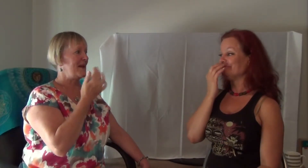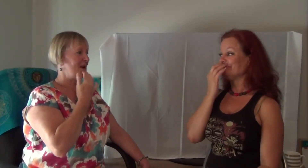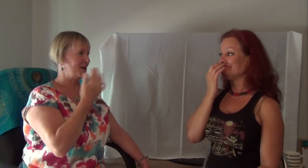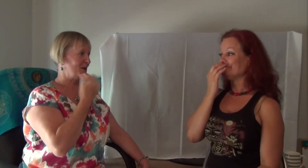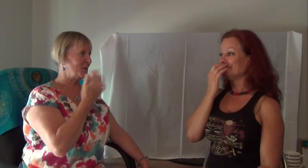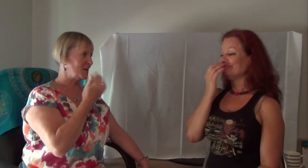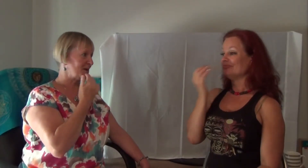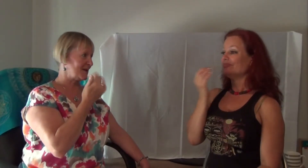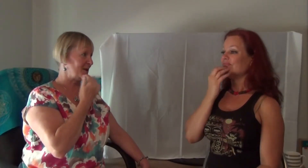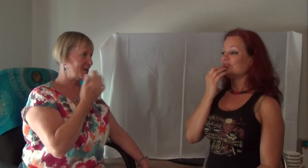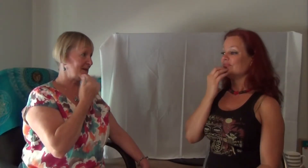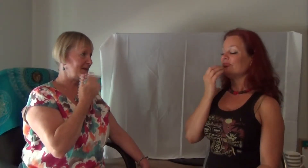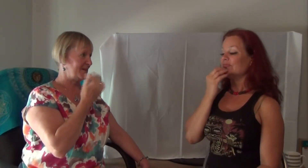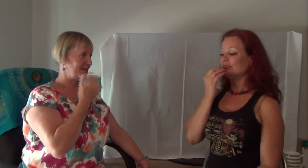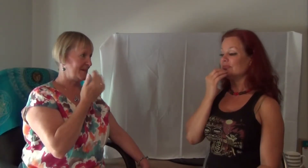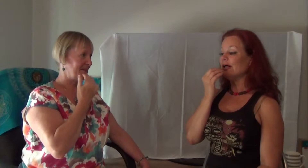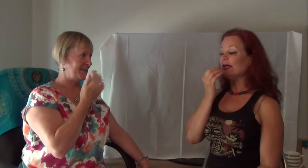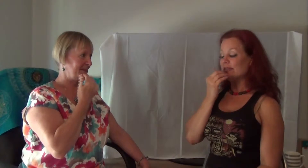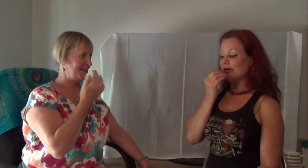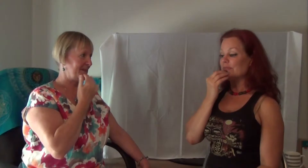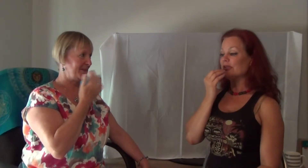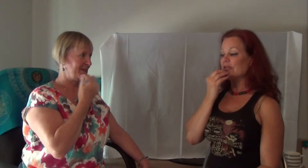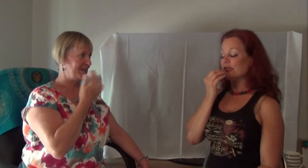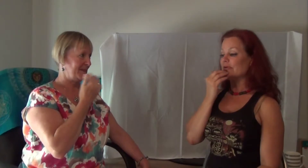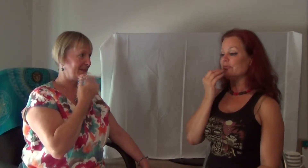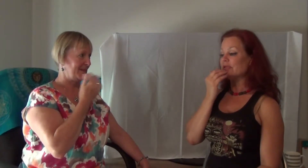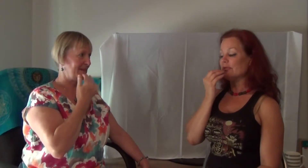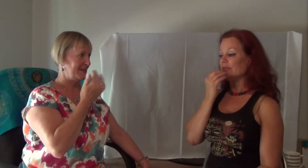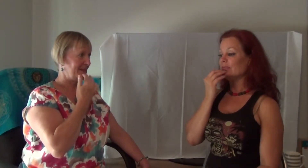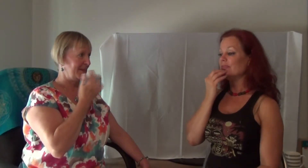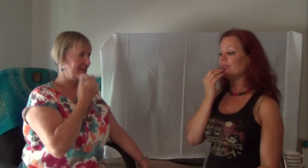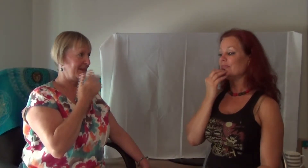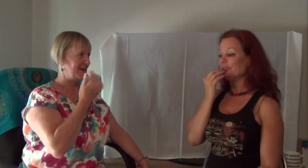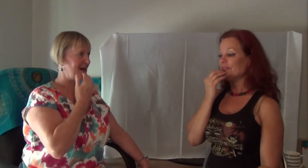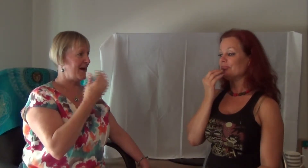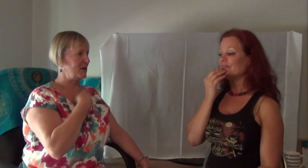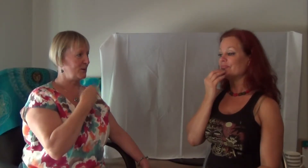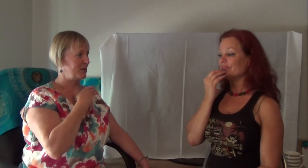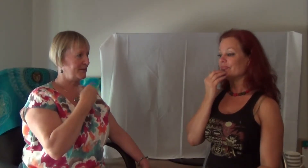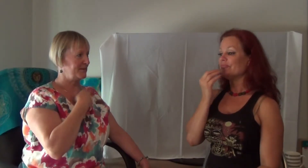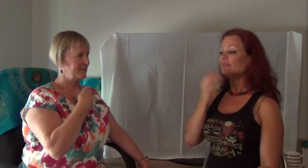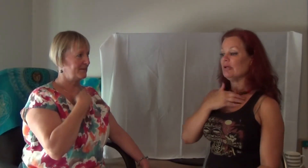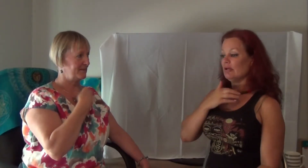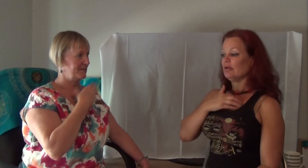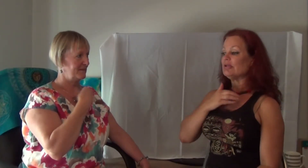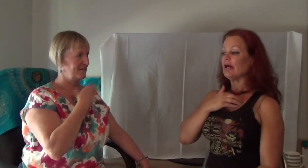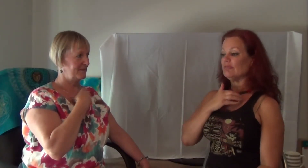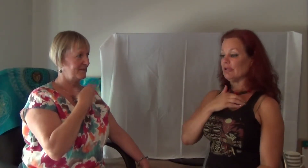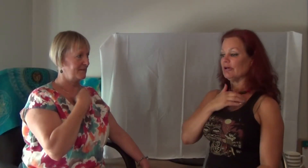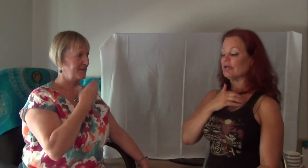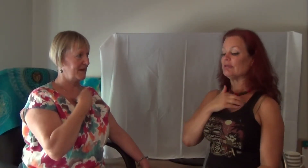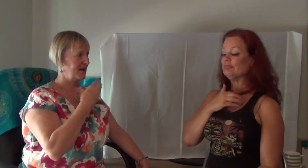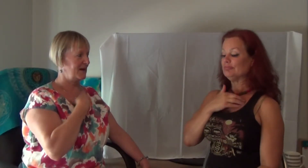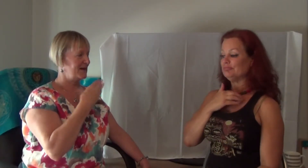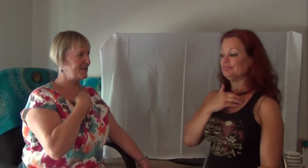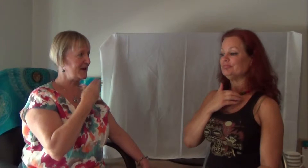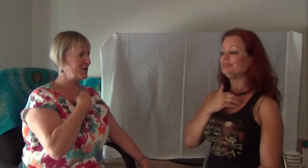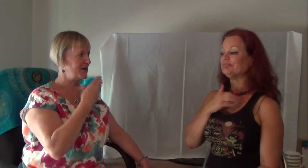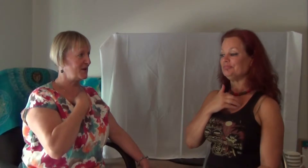I had stopped on the slopes. I had stopped on the slopes. To have a look. To have a look. And he smashed into